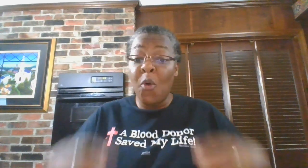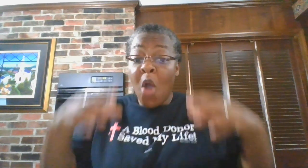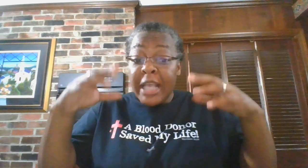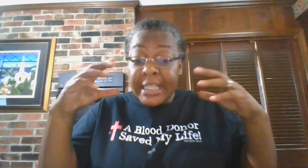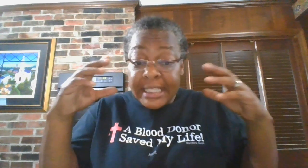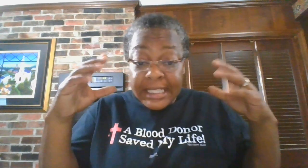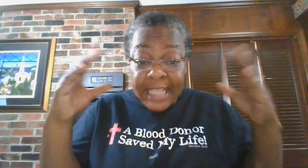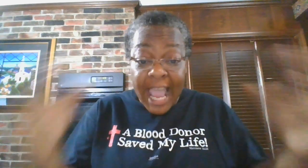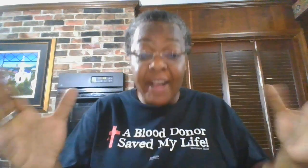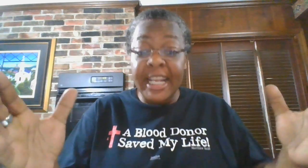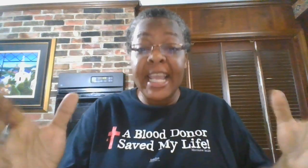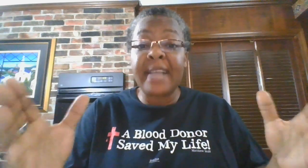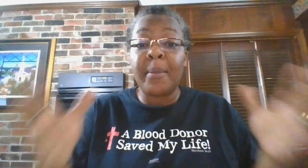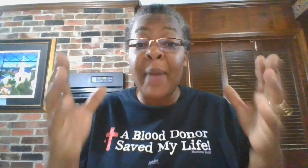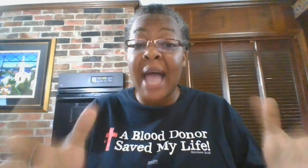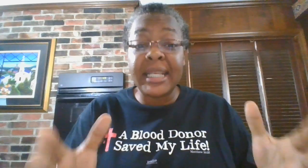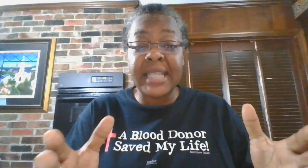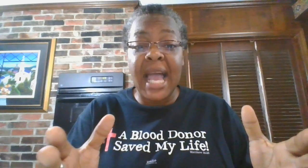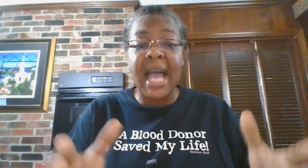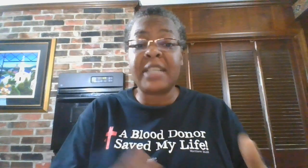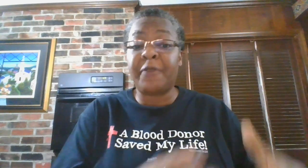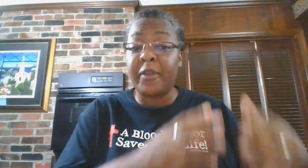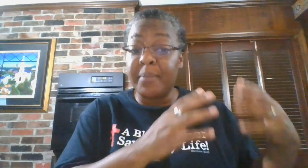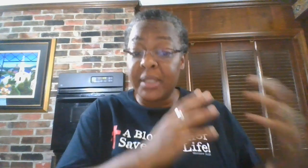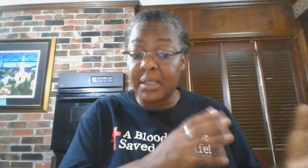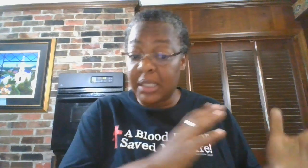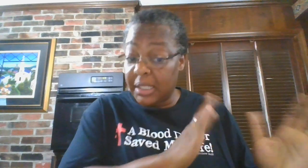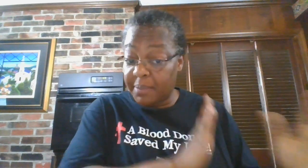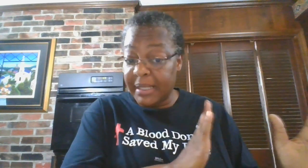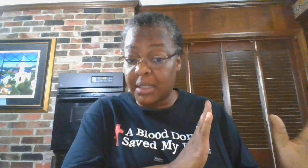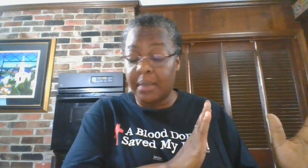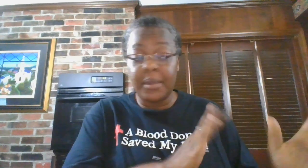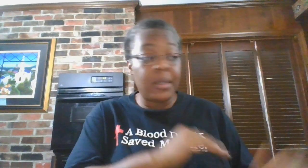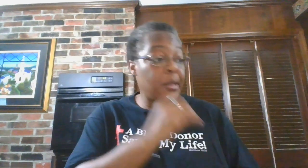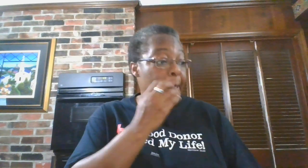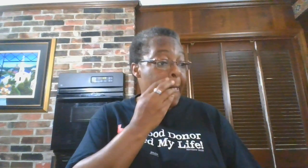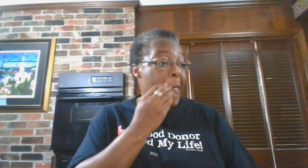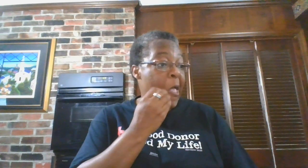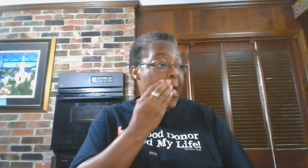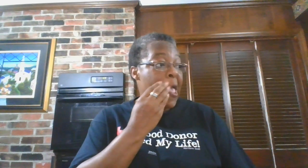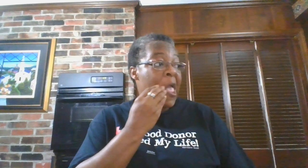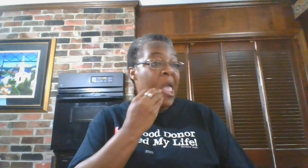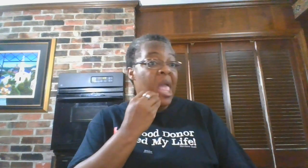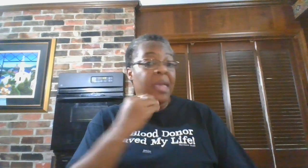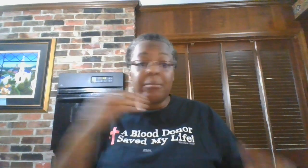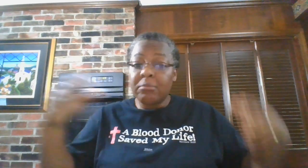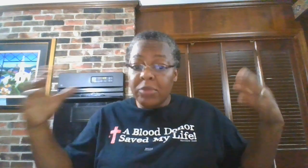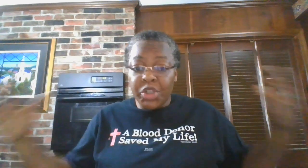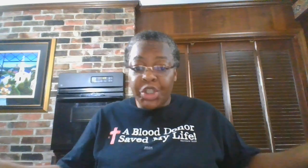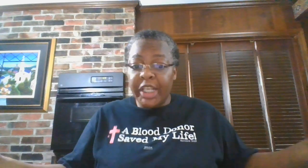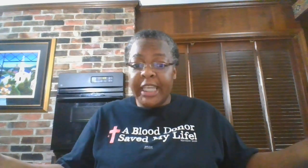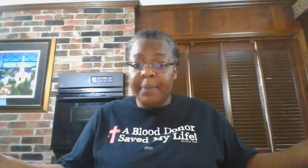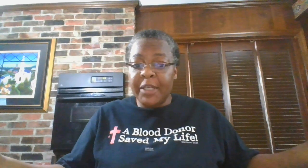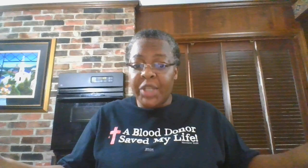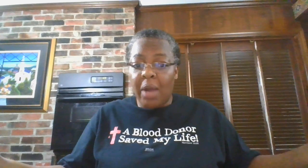So now that he has apologized for this mess up, should he keep it short?